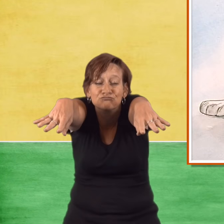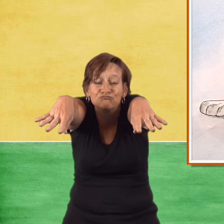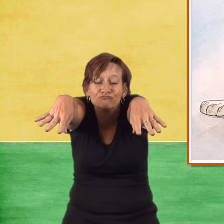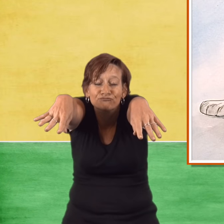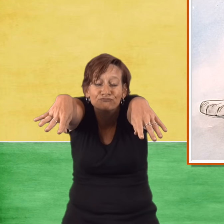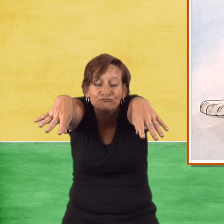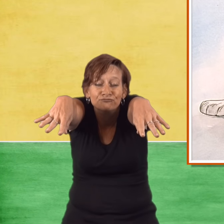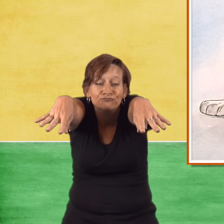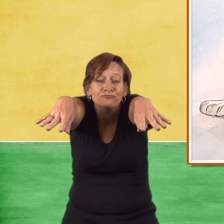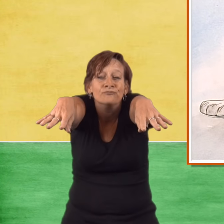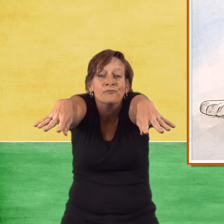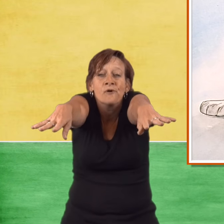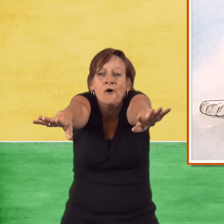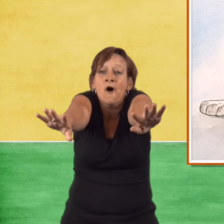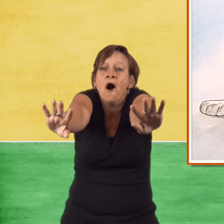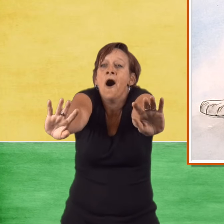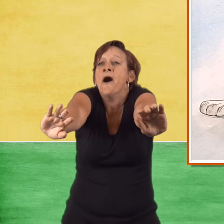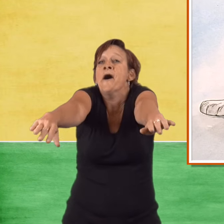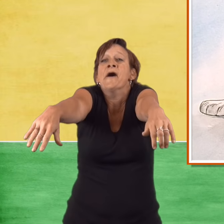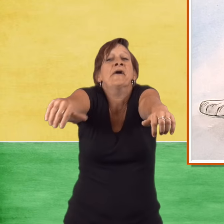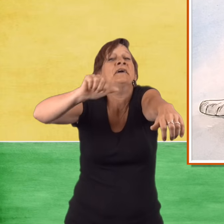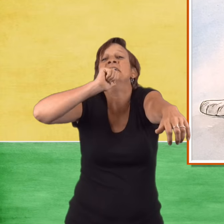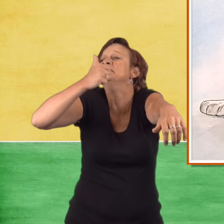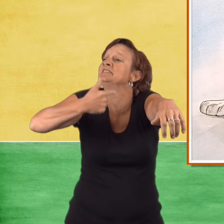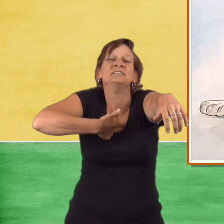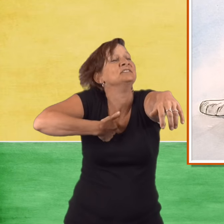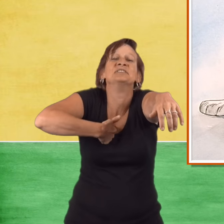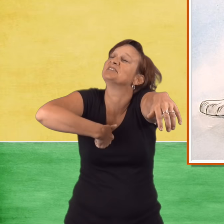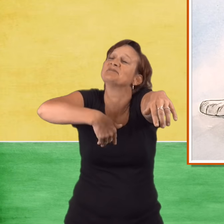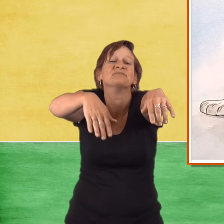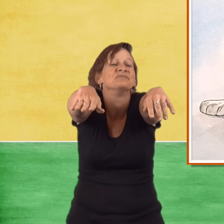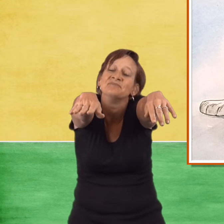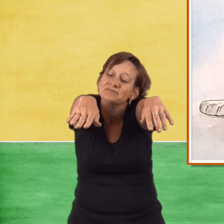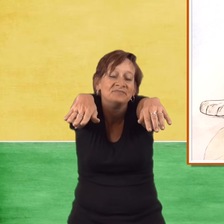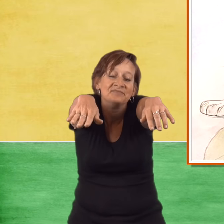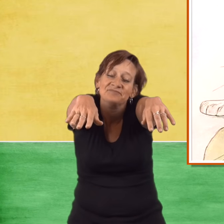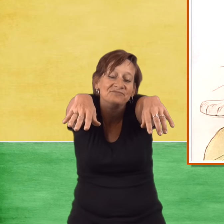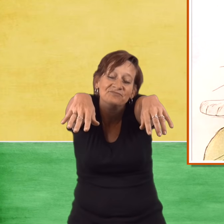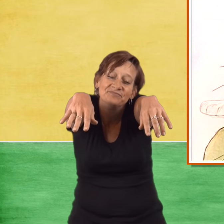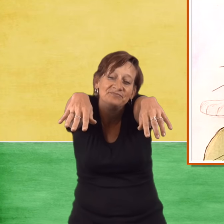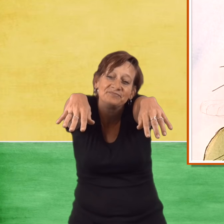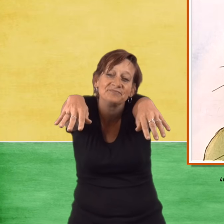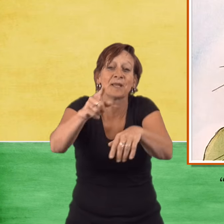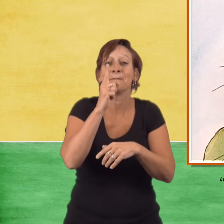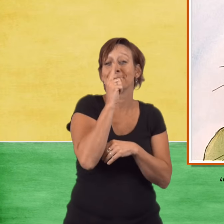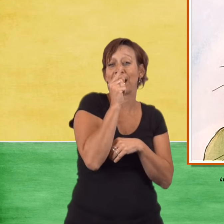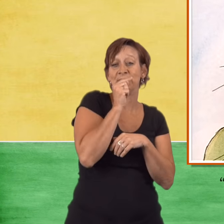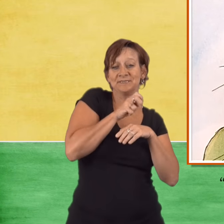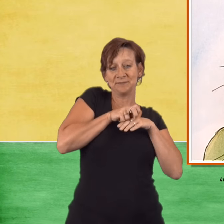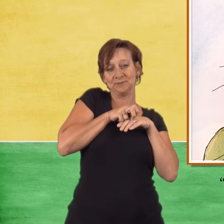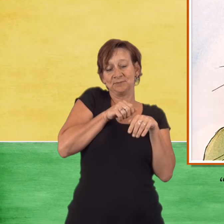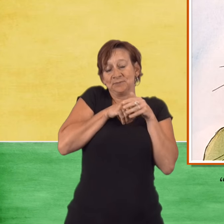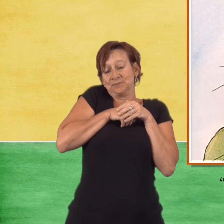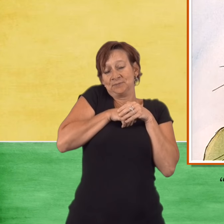Not I, said the dog. Not I,